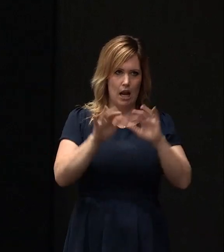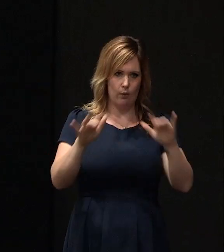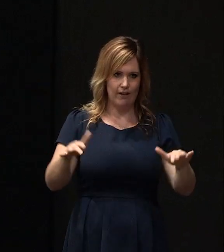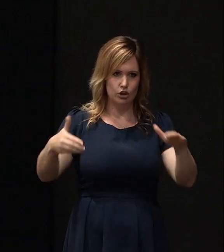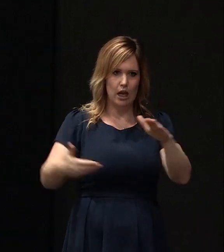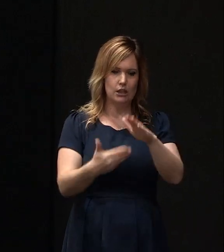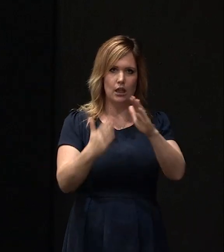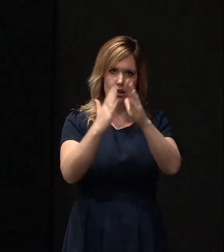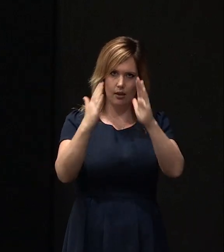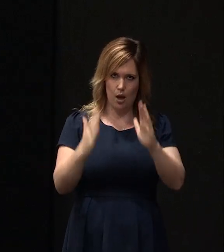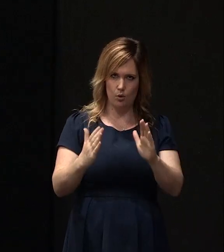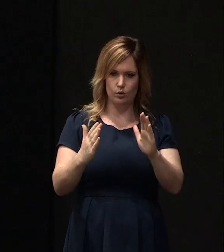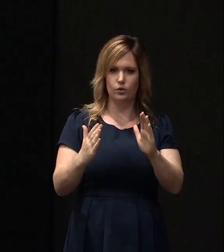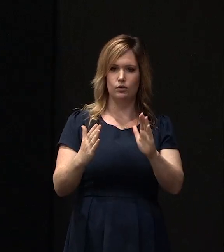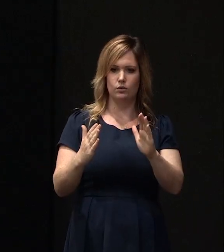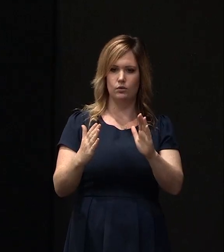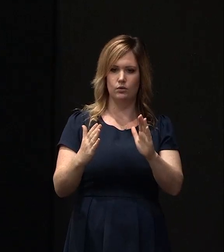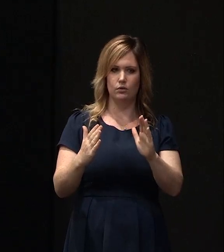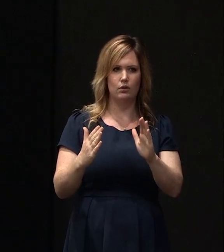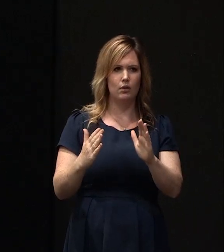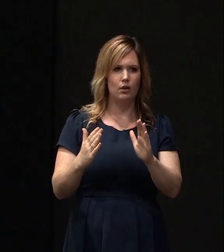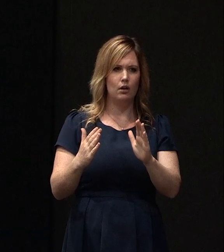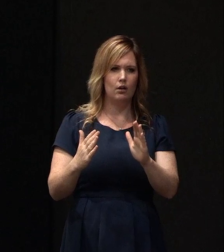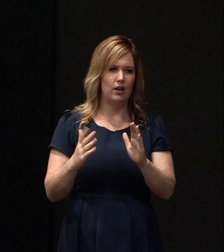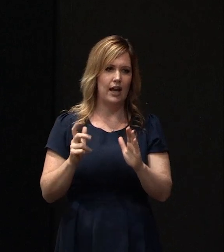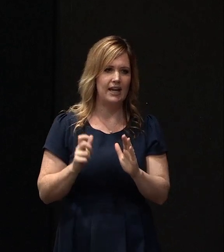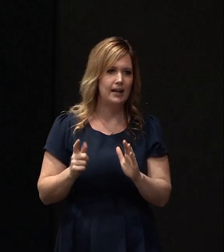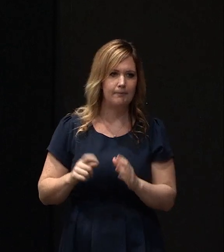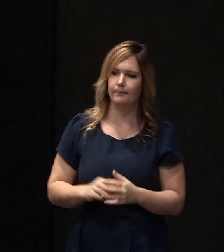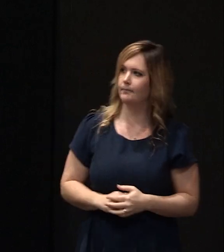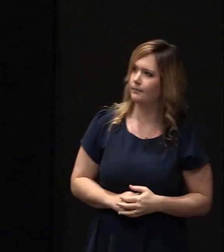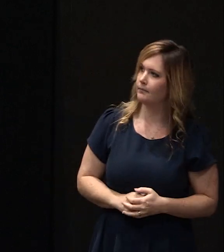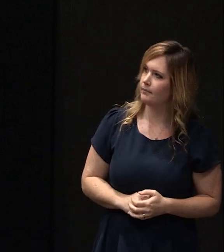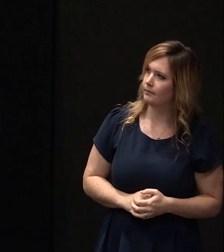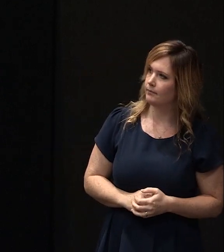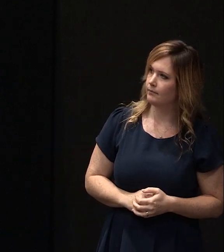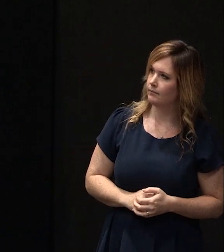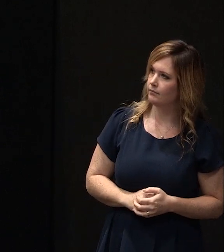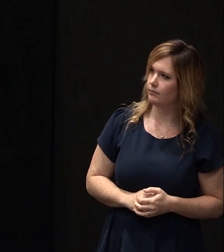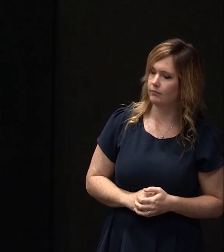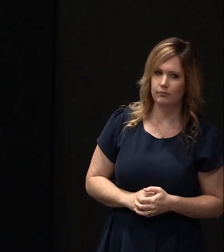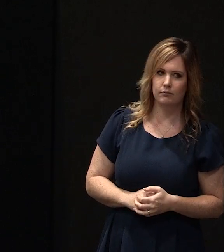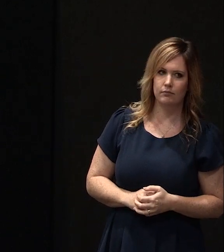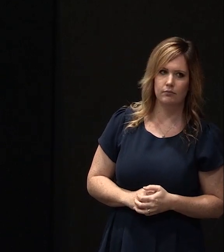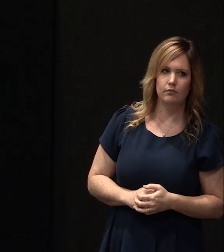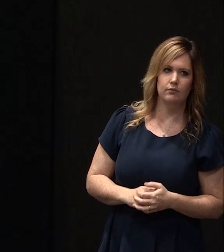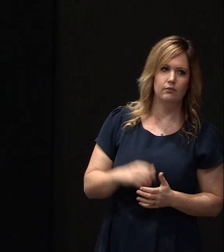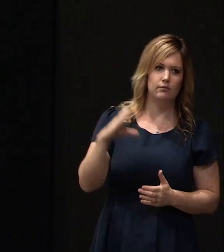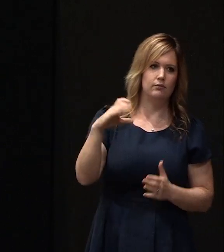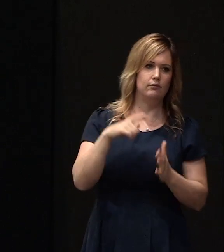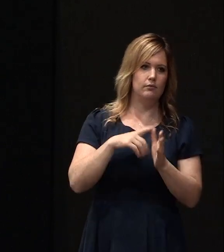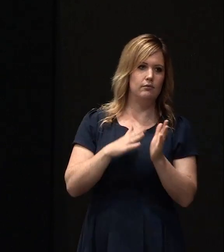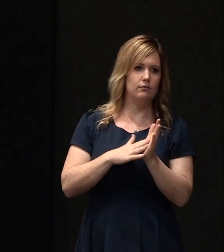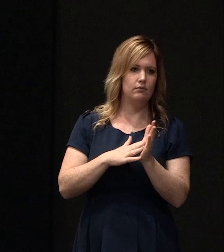and then EQC, if it's an under-capped claim, EQC will remove that liquefaction as part of the repair for the property.